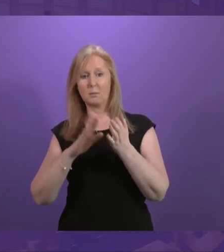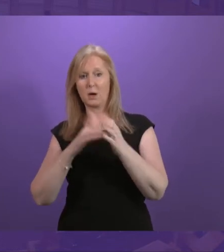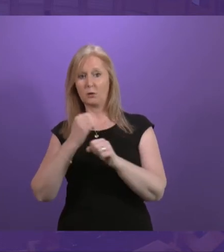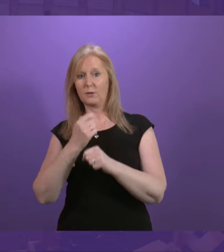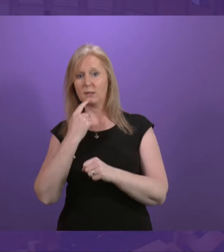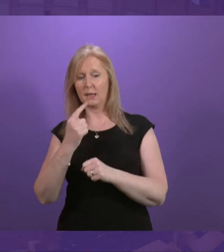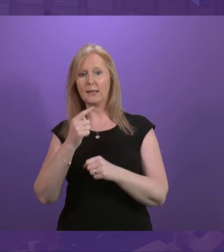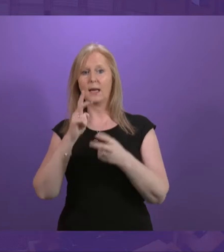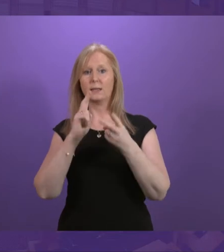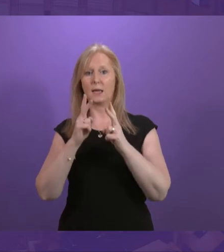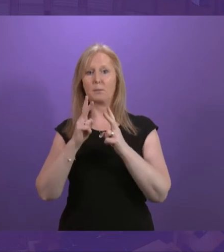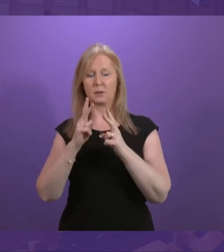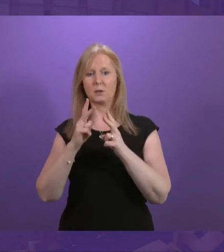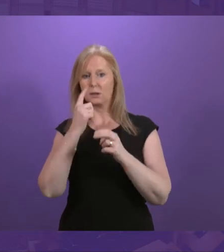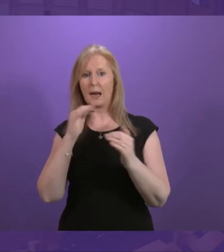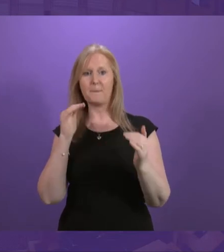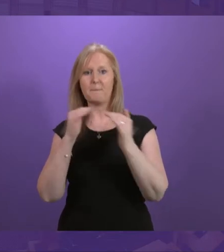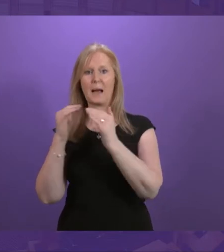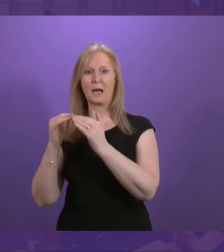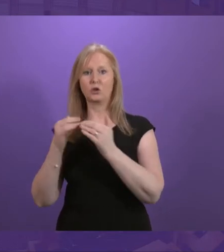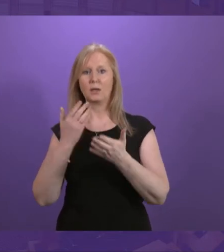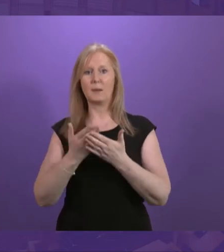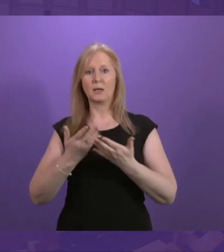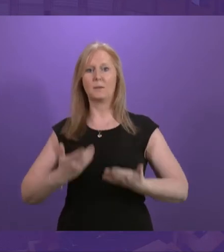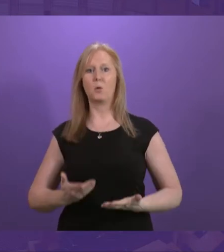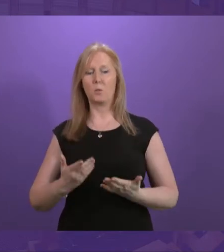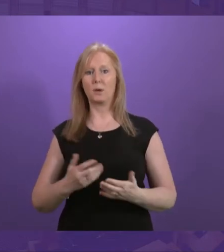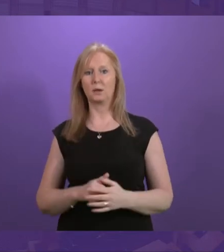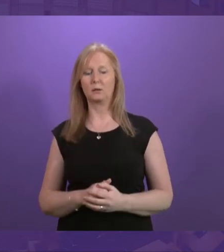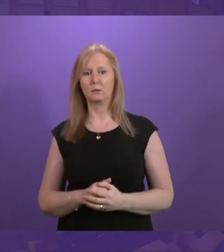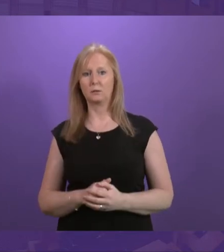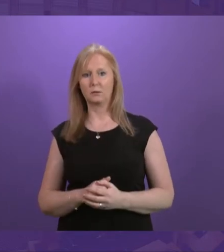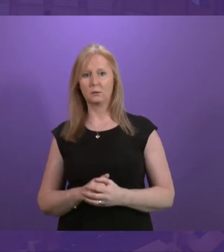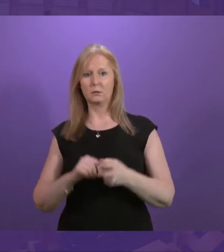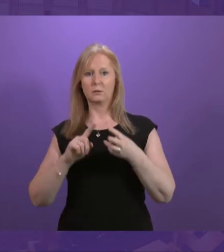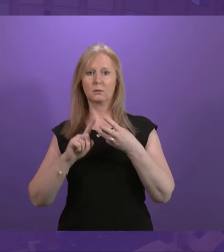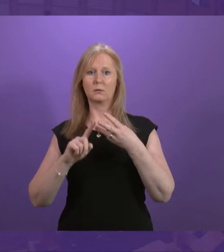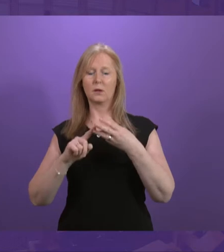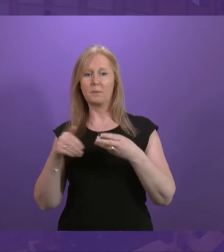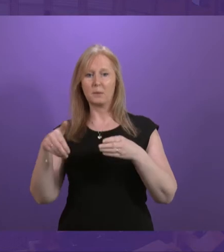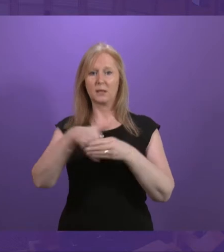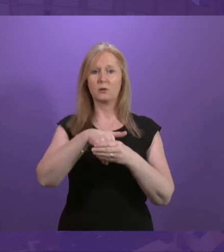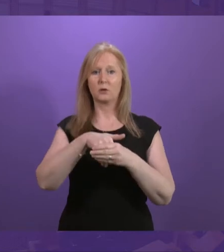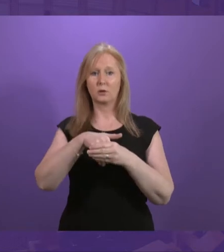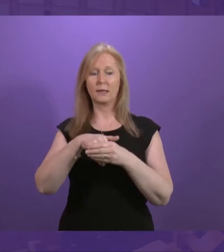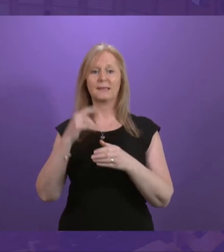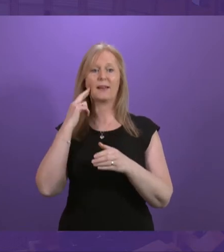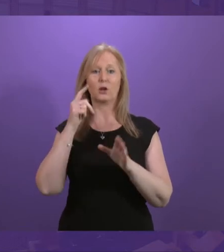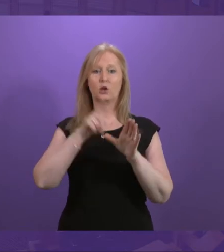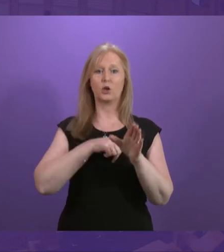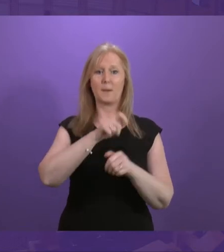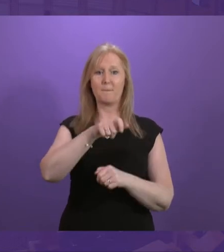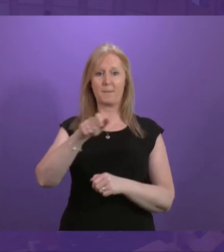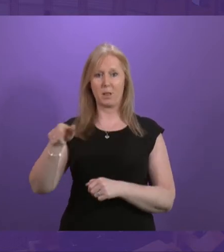BSL interpreters meets demand at the present time. How the participation of deaf young people has fared in